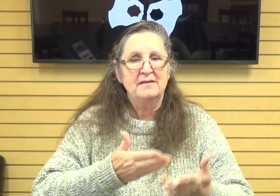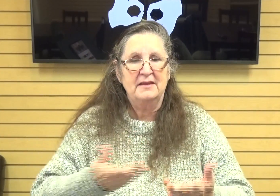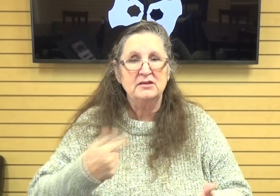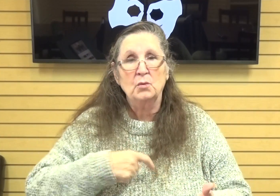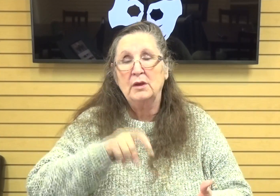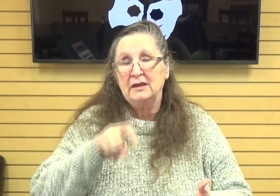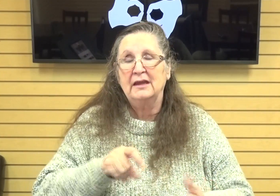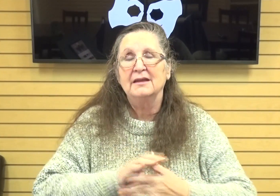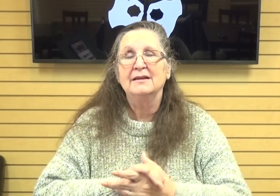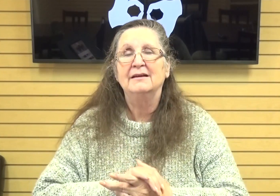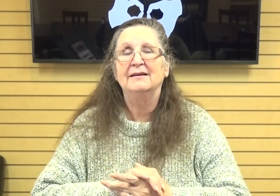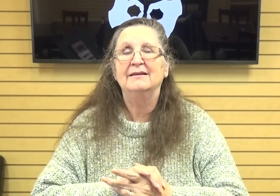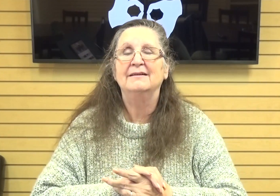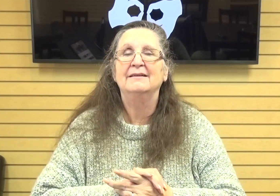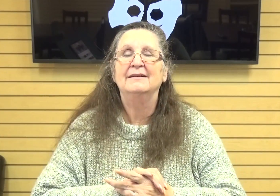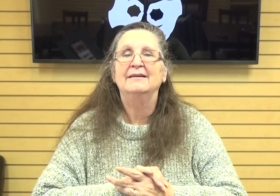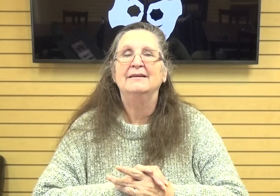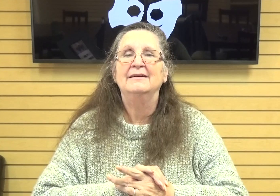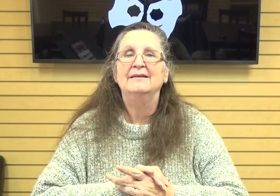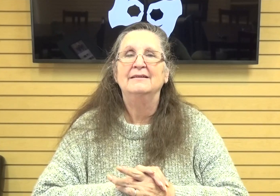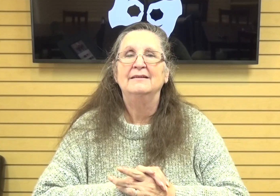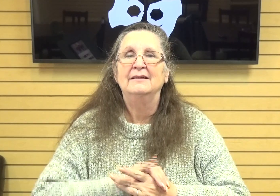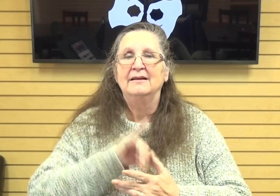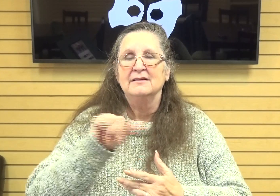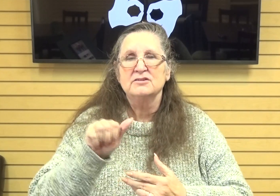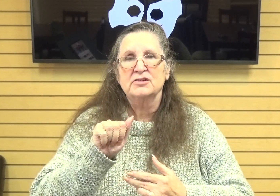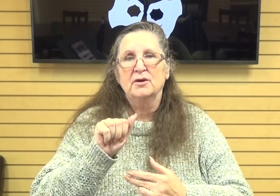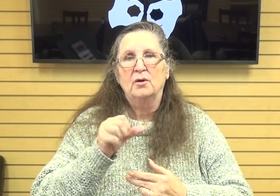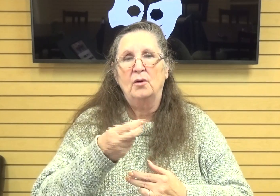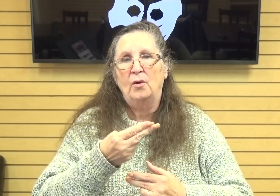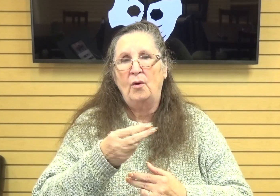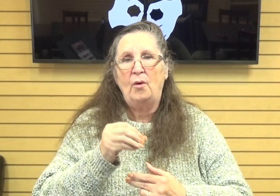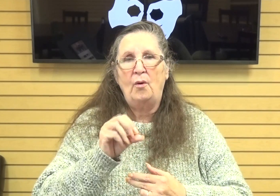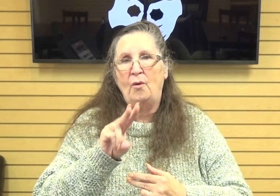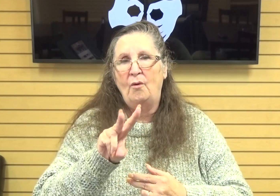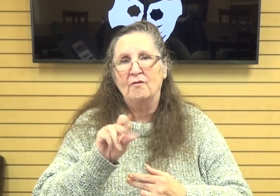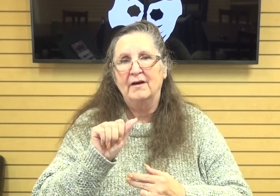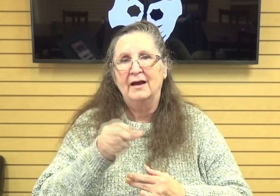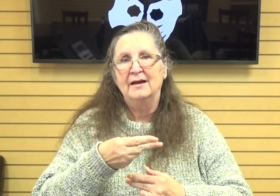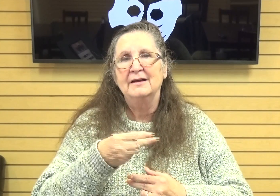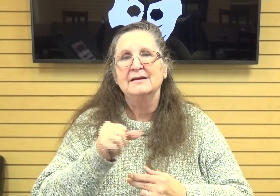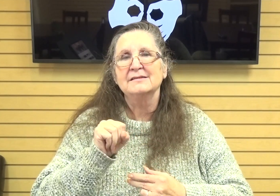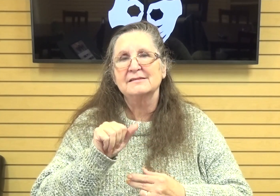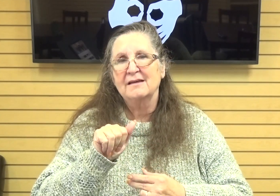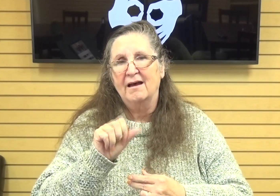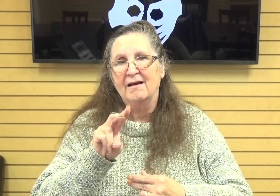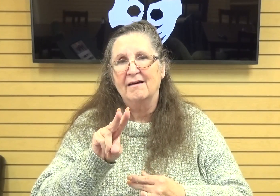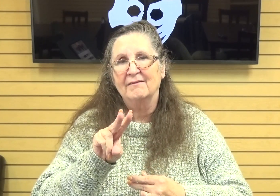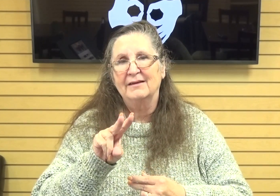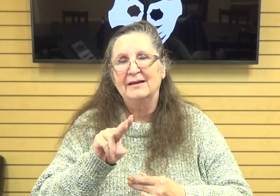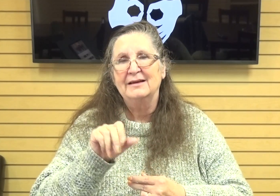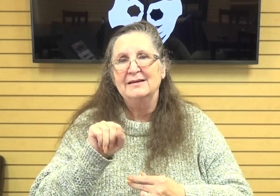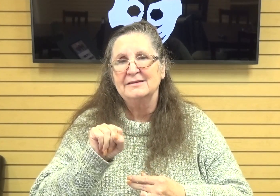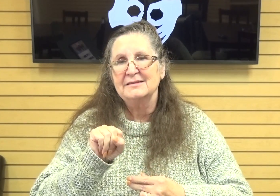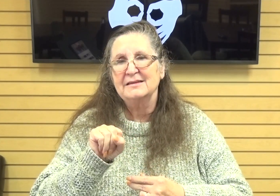uh jehovah saba t-s-a-b-a